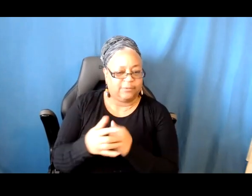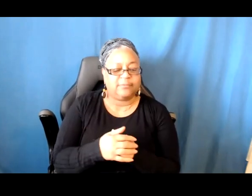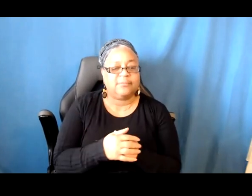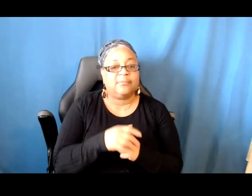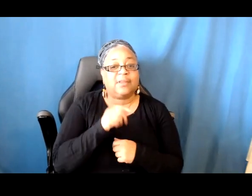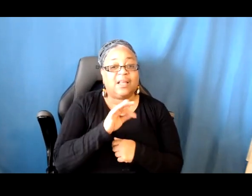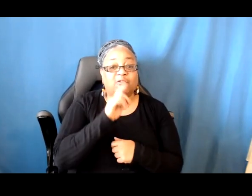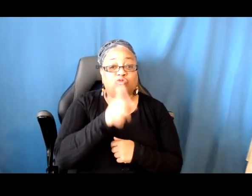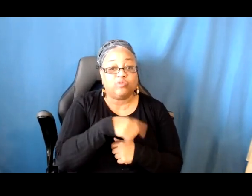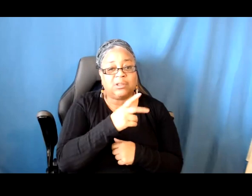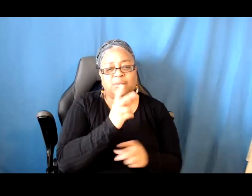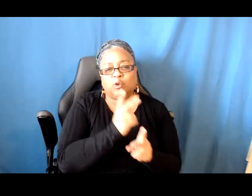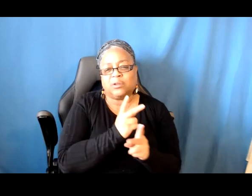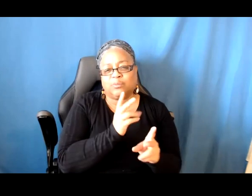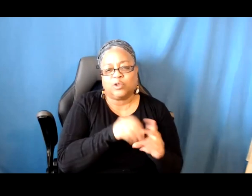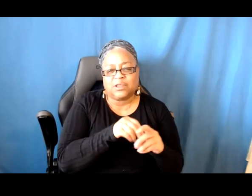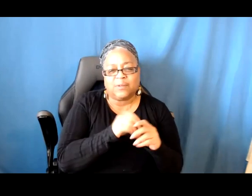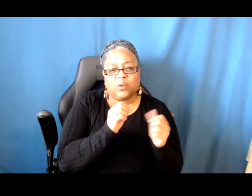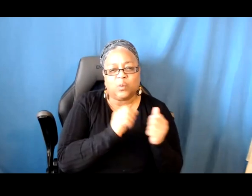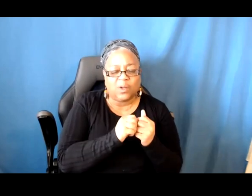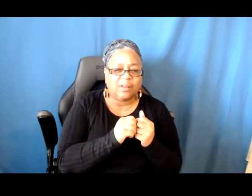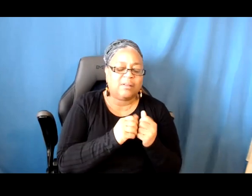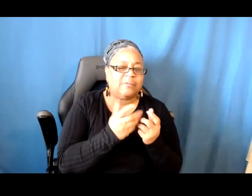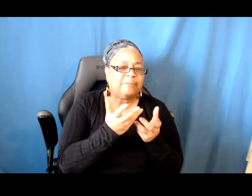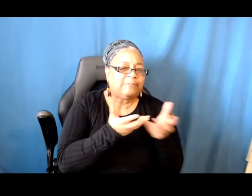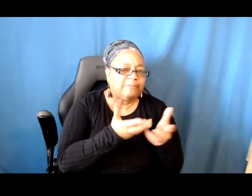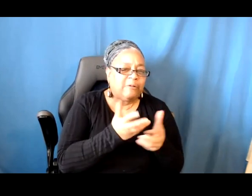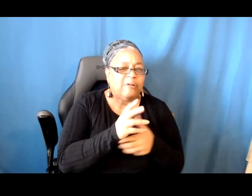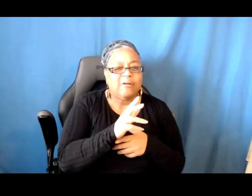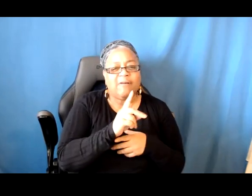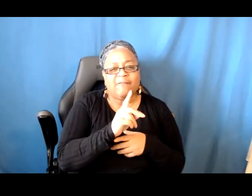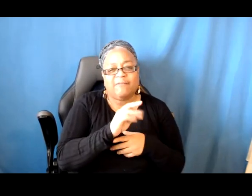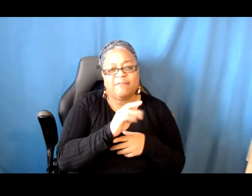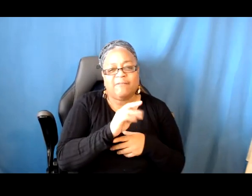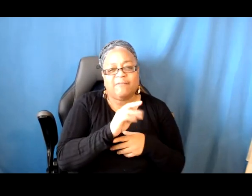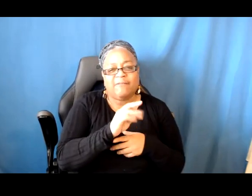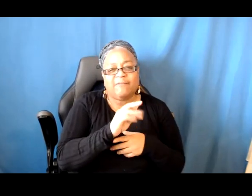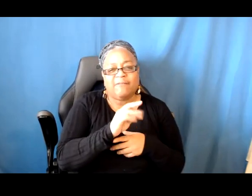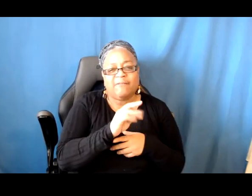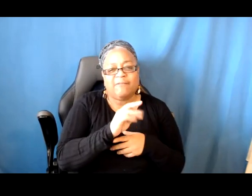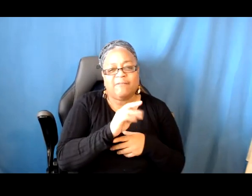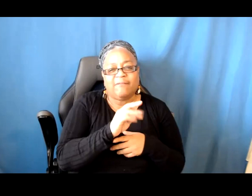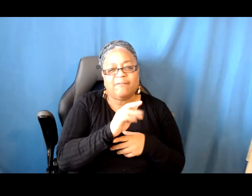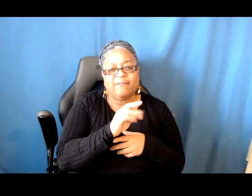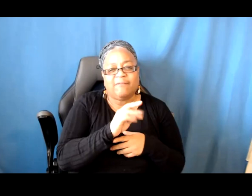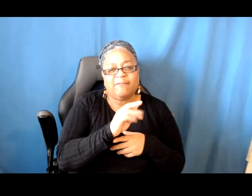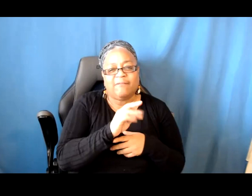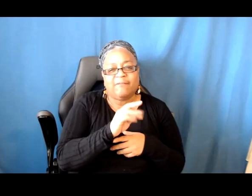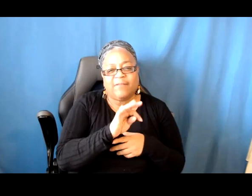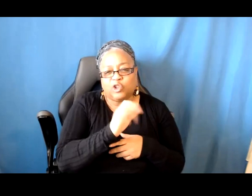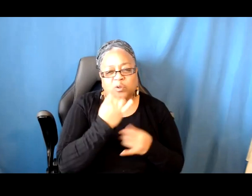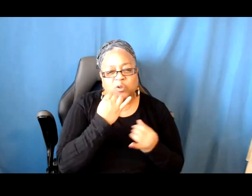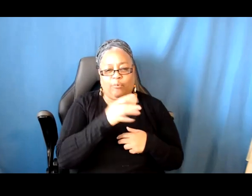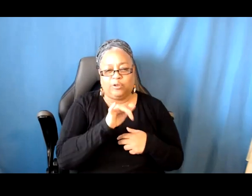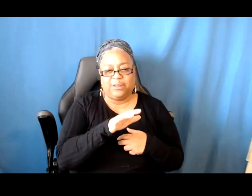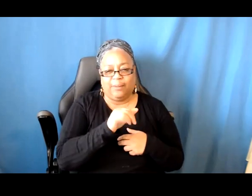participating more in the discourse of visual art, it's about perceptual or phenomenological experience, and you think that people